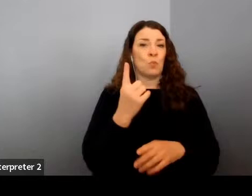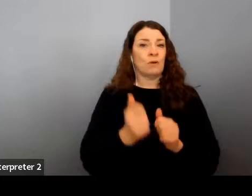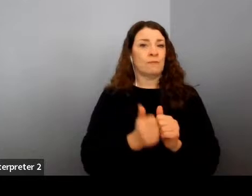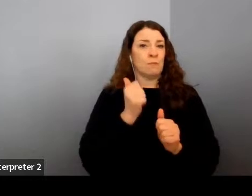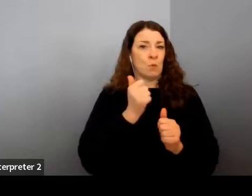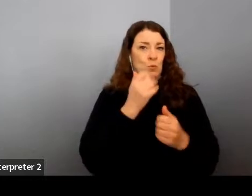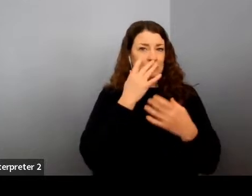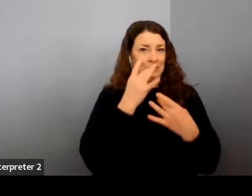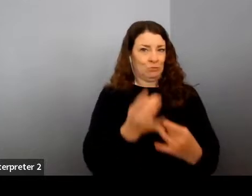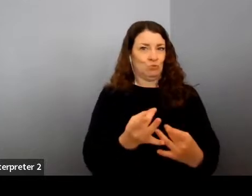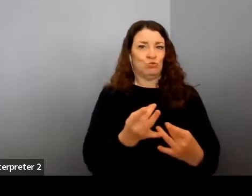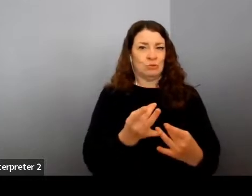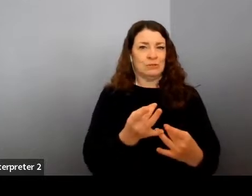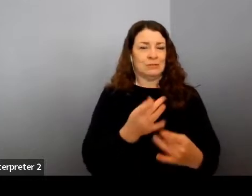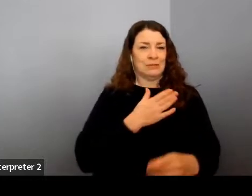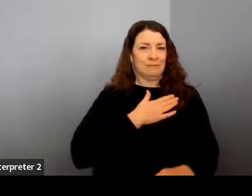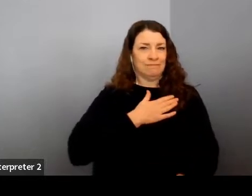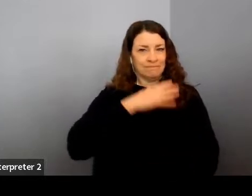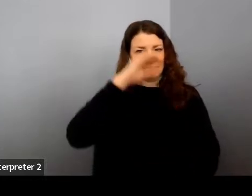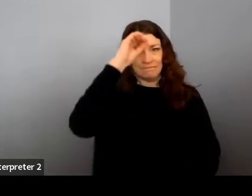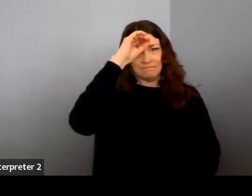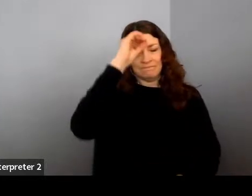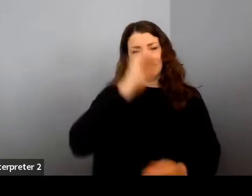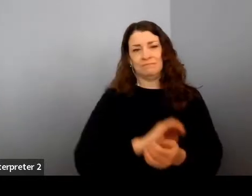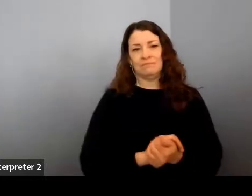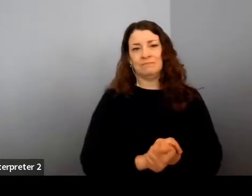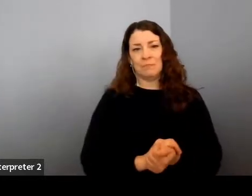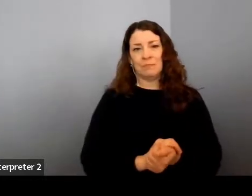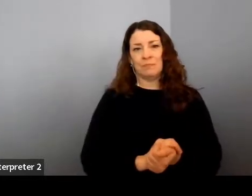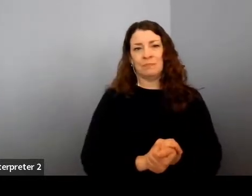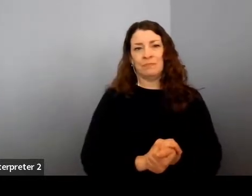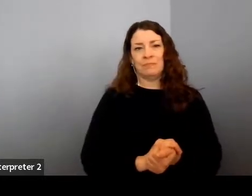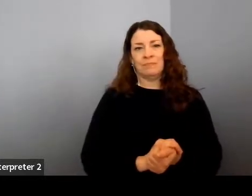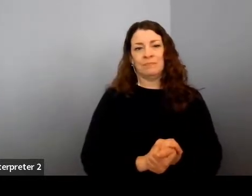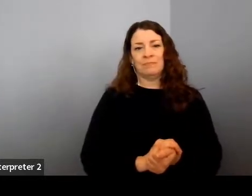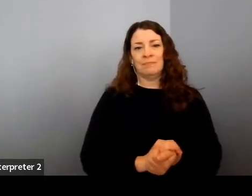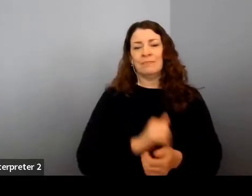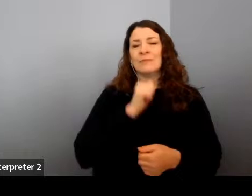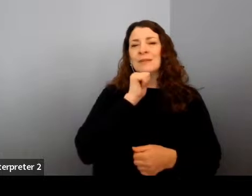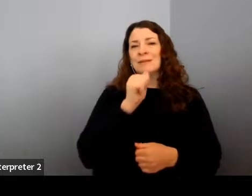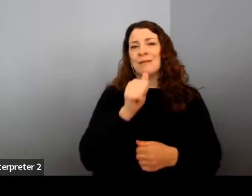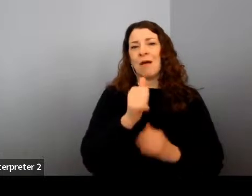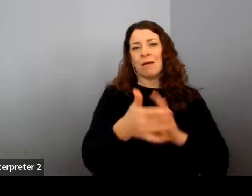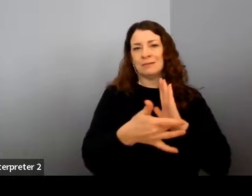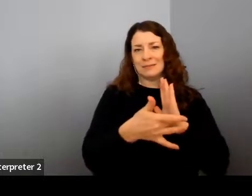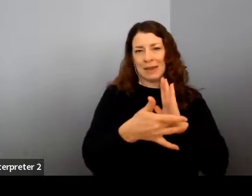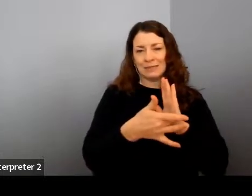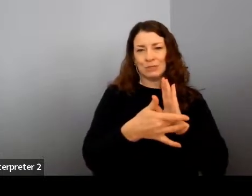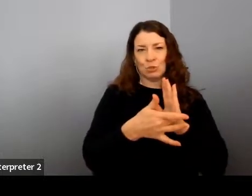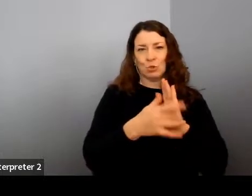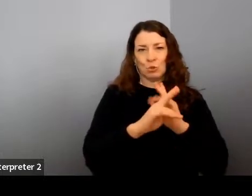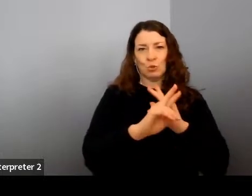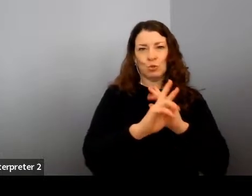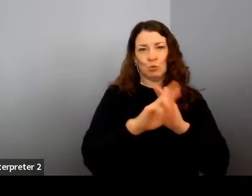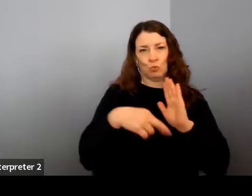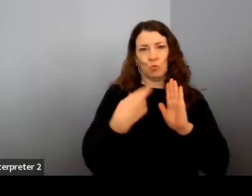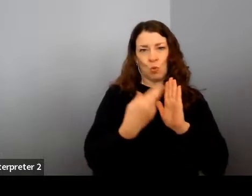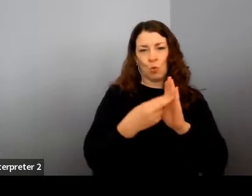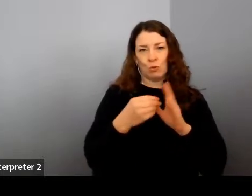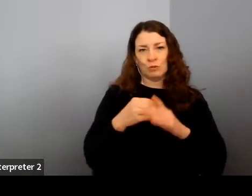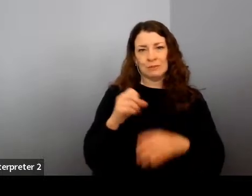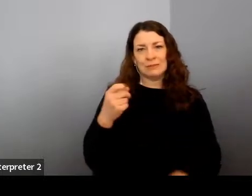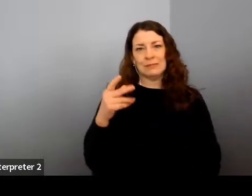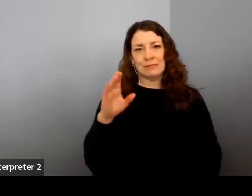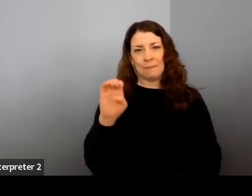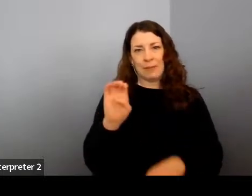interesting, different, non technical roles that you could have in the space industry right